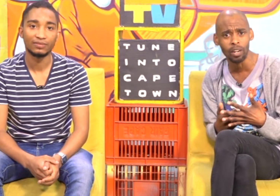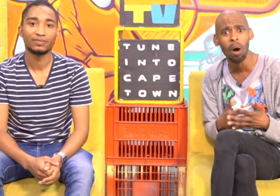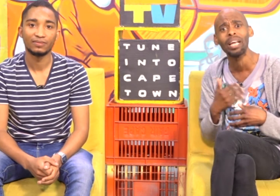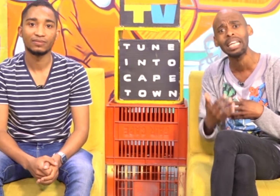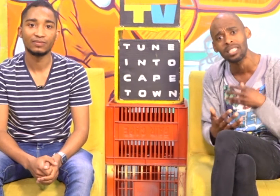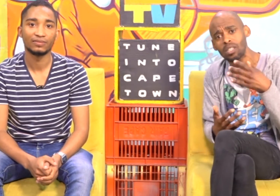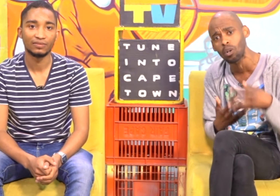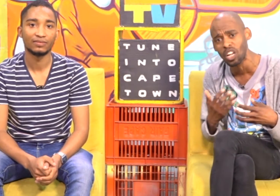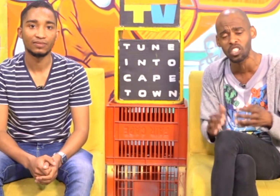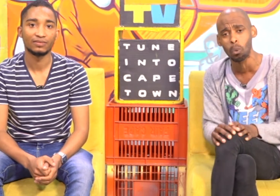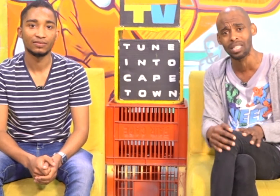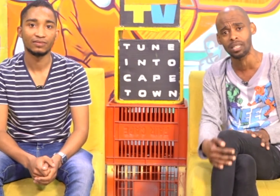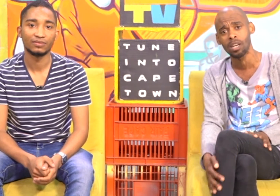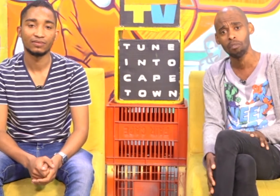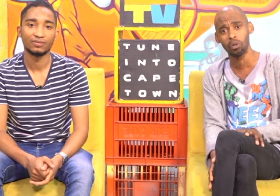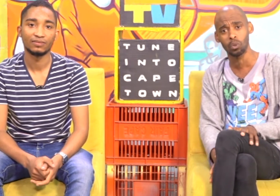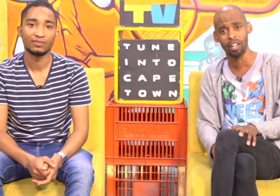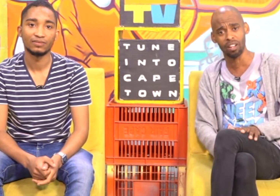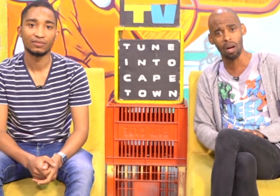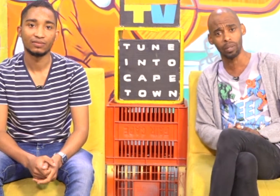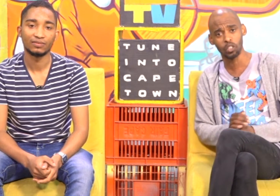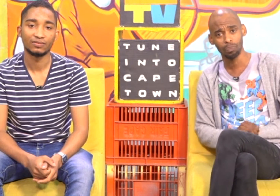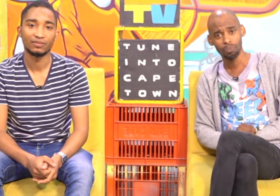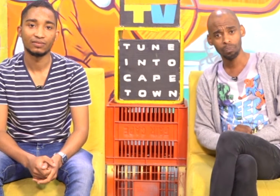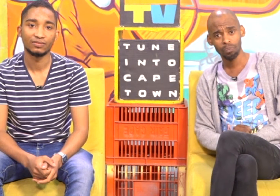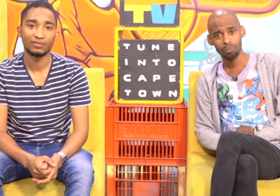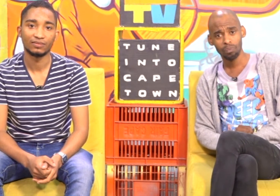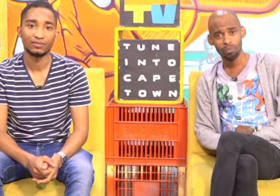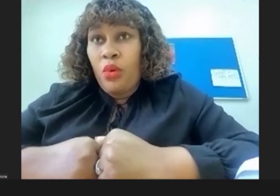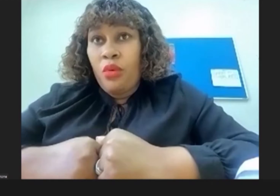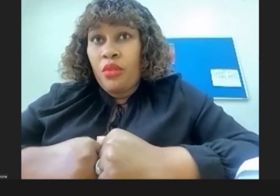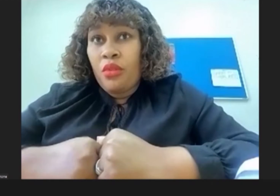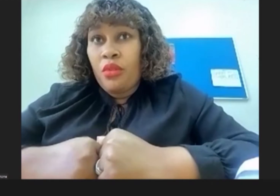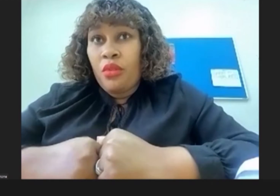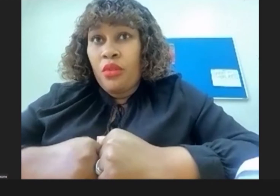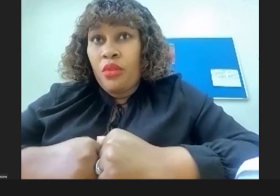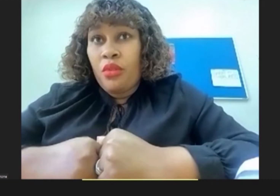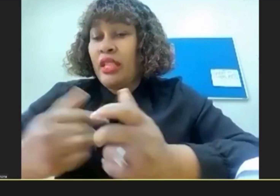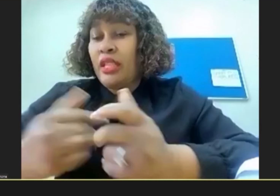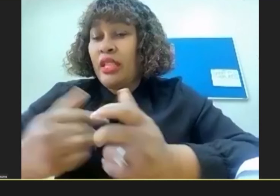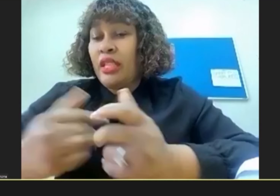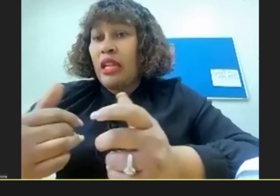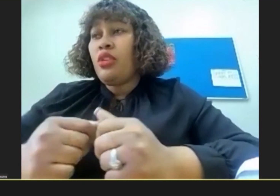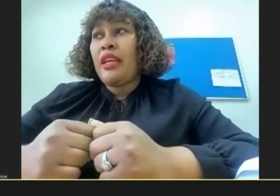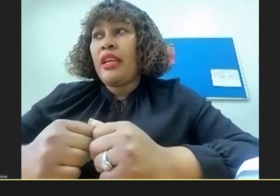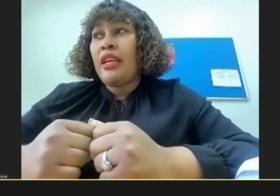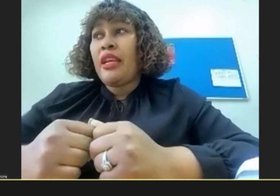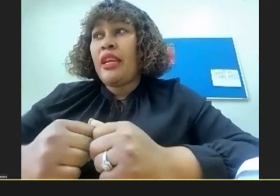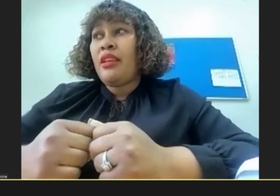How easy or challenging was it For you to learn the language? To learn the language? Okay You know, as a child It's